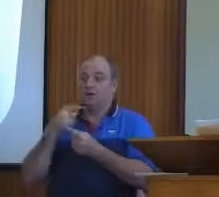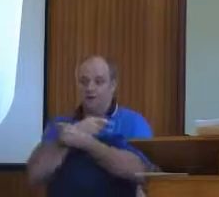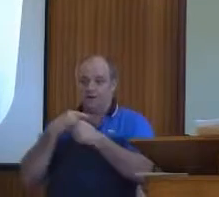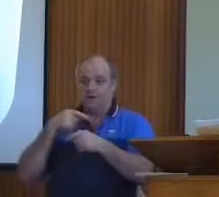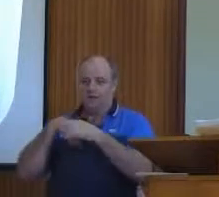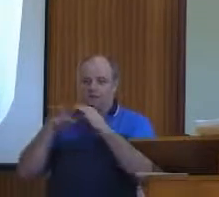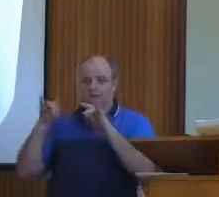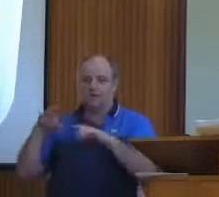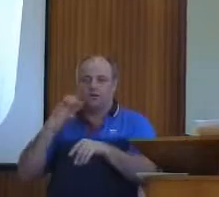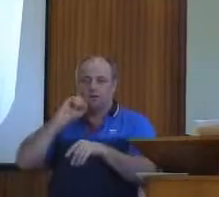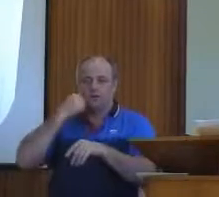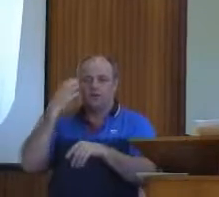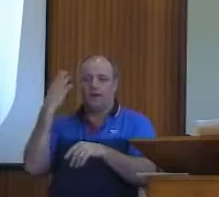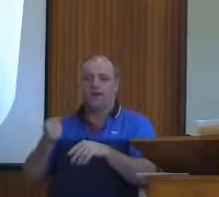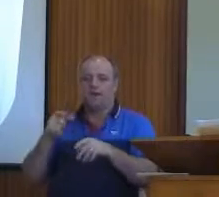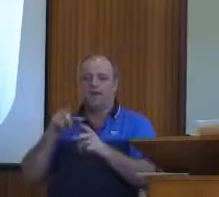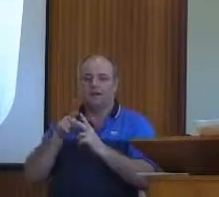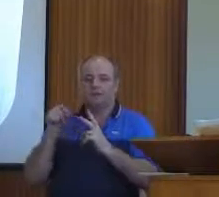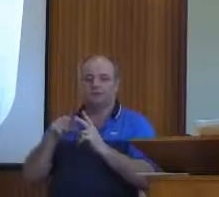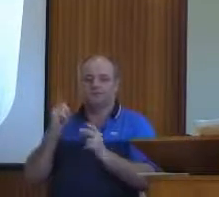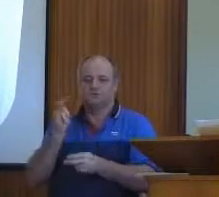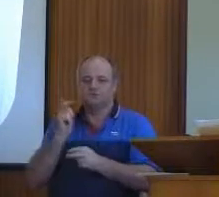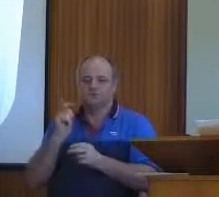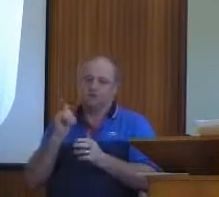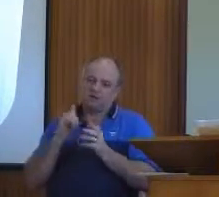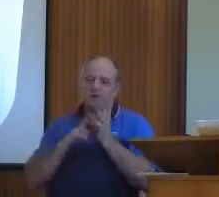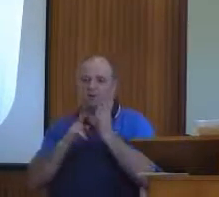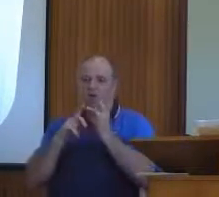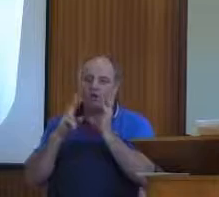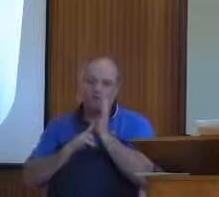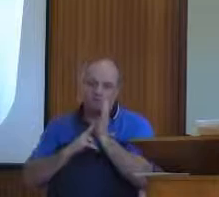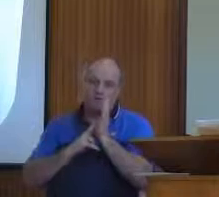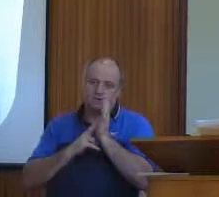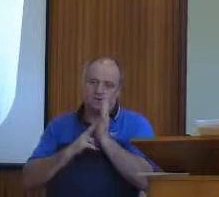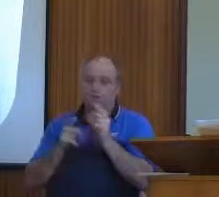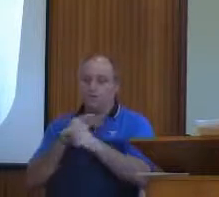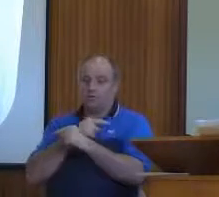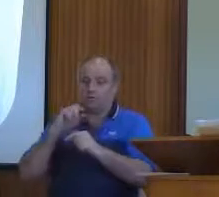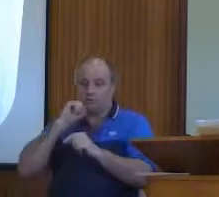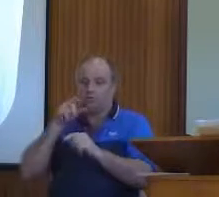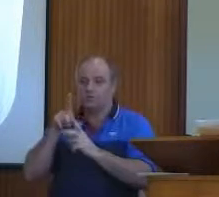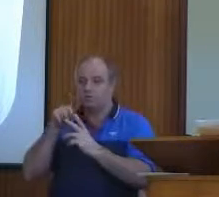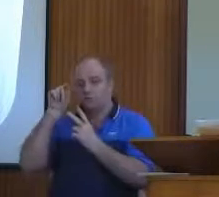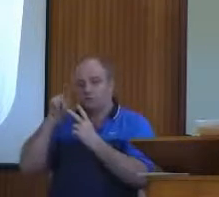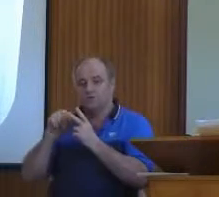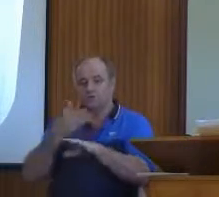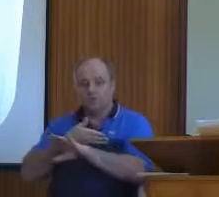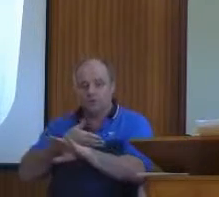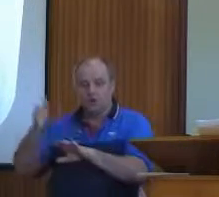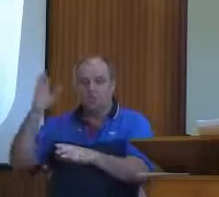around about November. We may have an election and we choose a new government. Well, that's not what this is about,